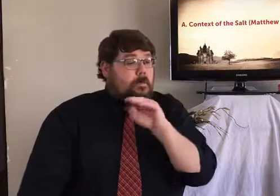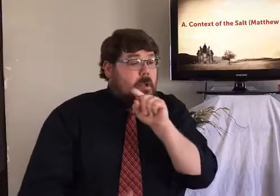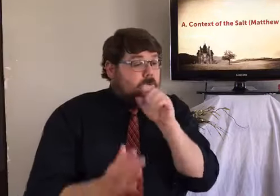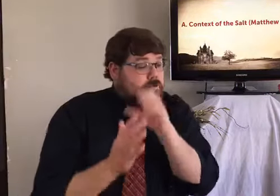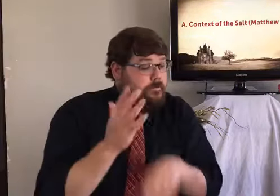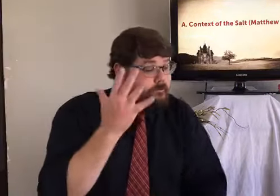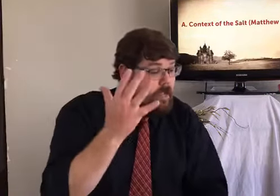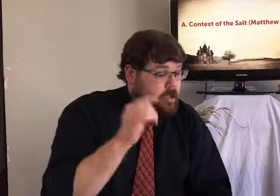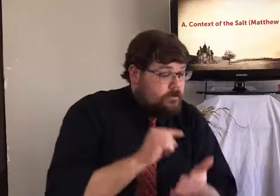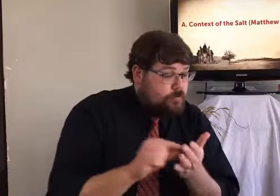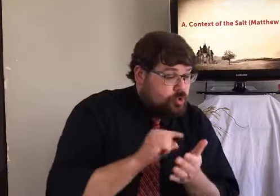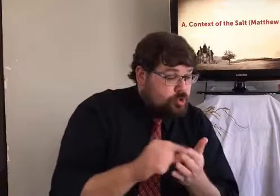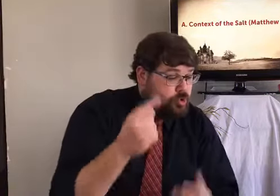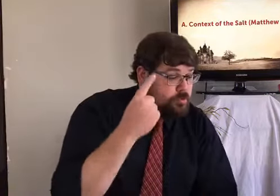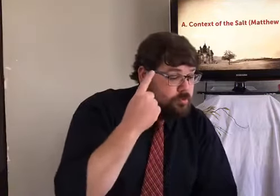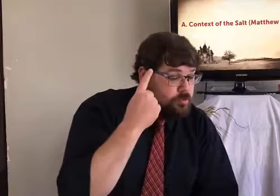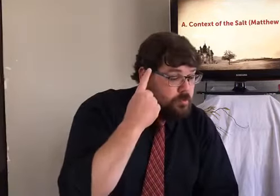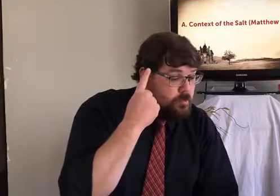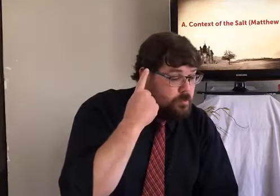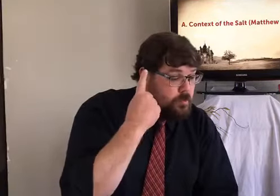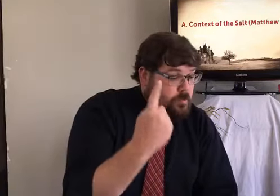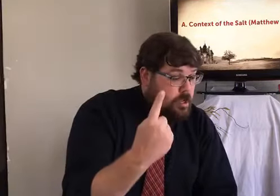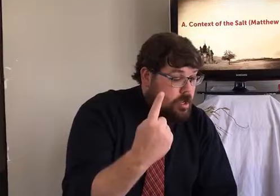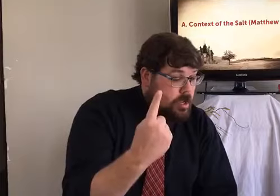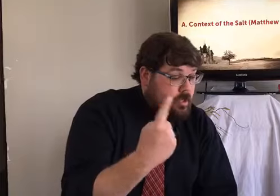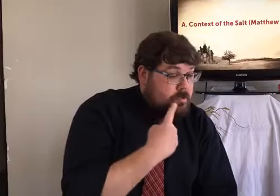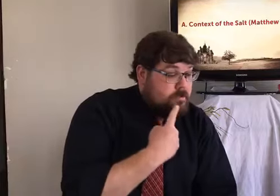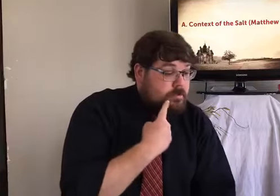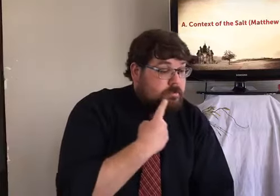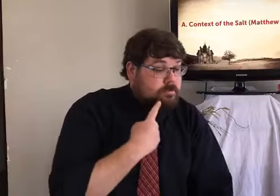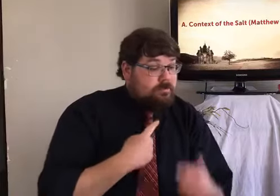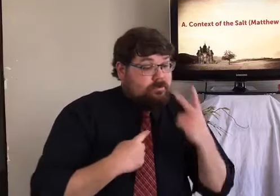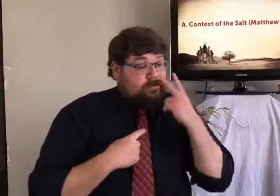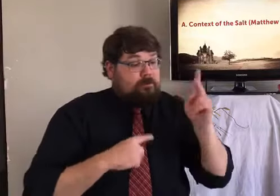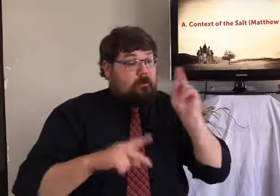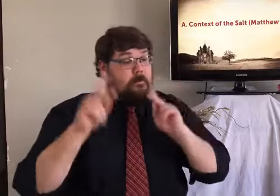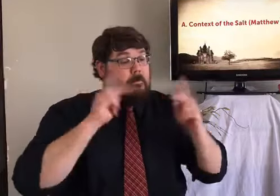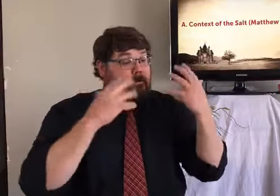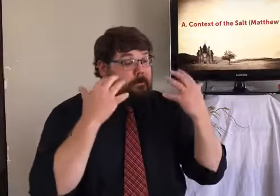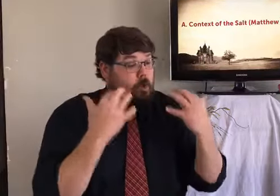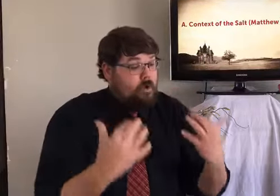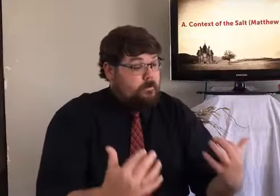So, you see the context here in Matthew chapter 5, verses 1 through 12.